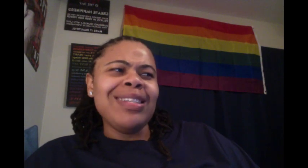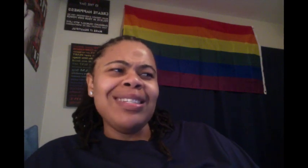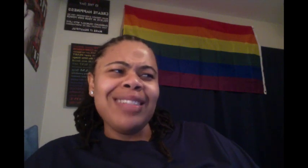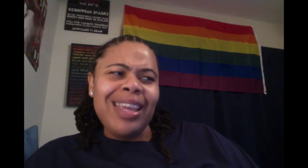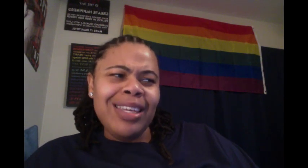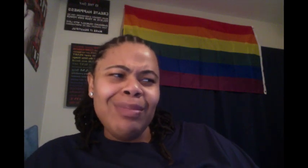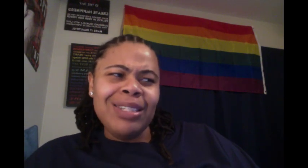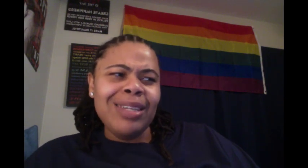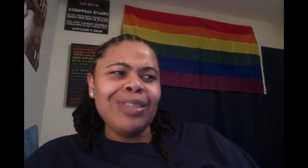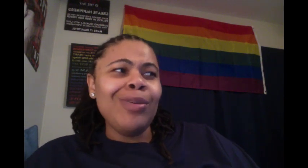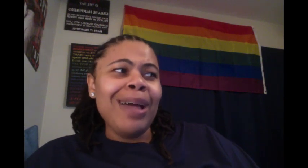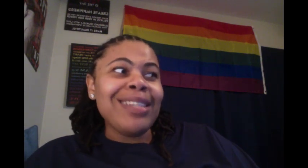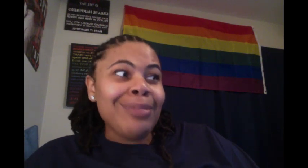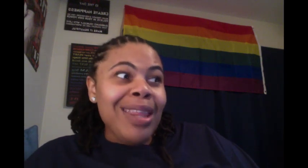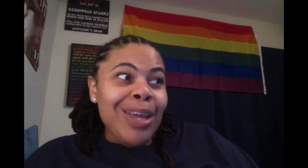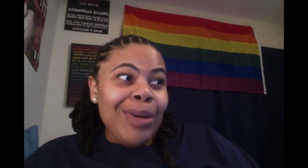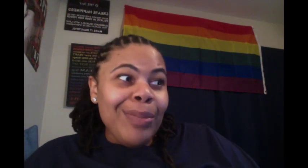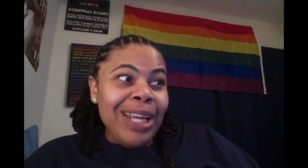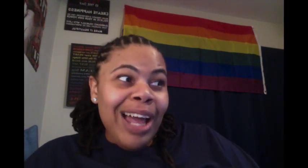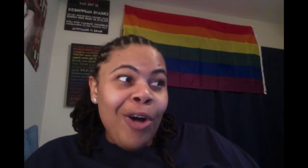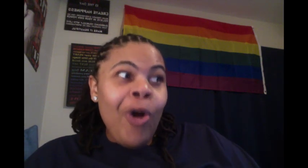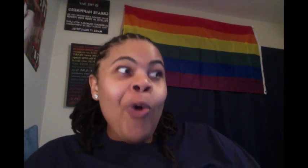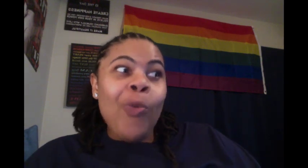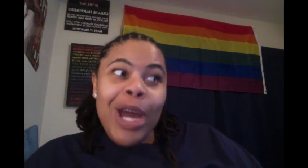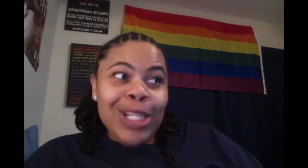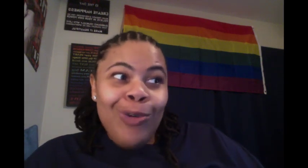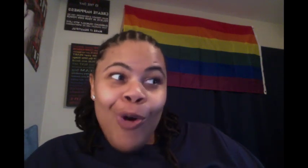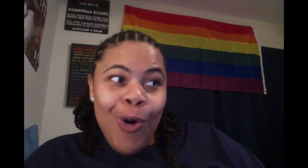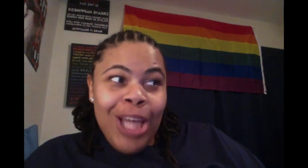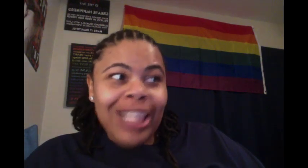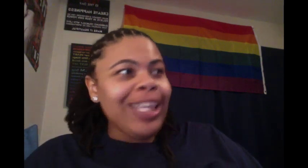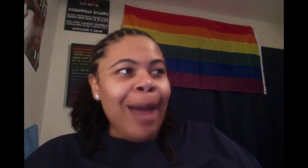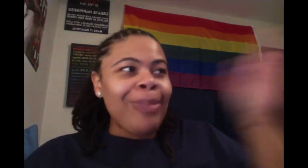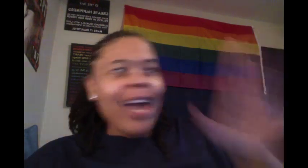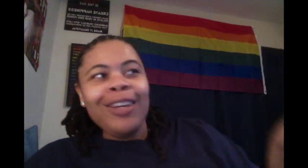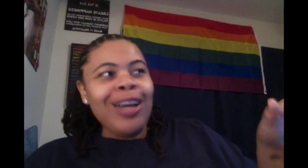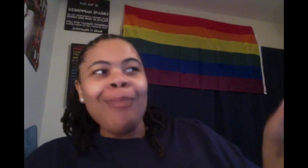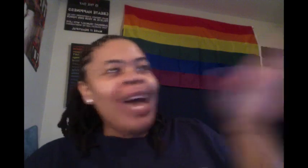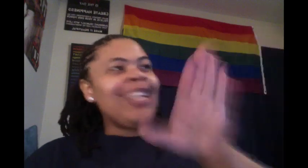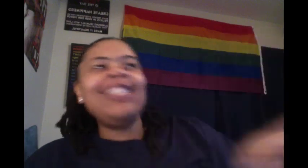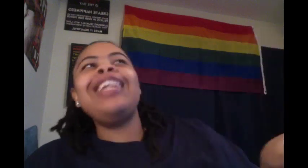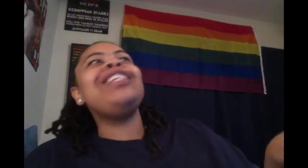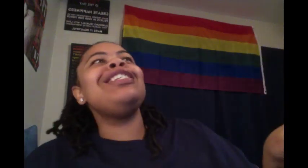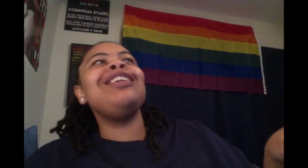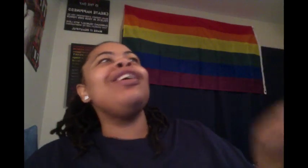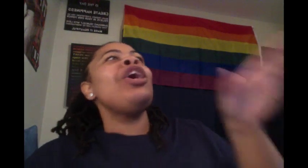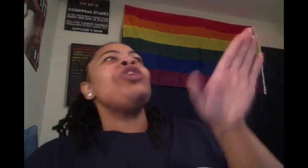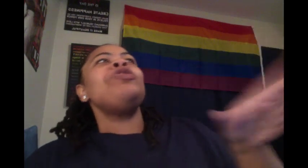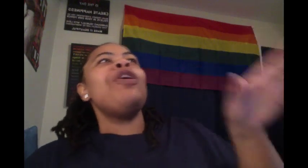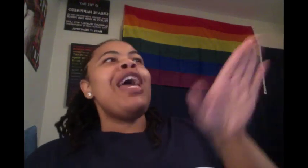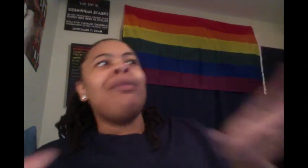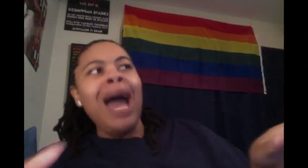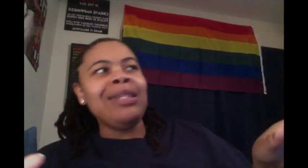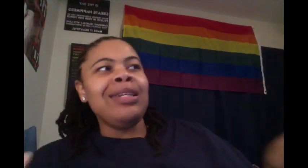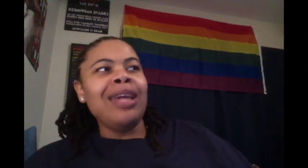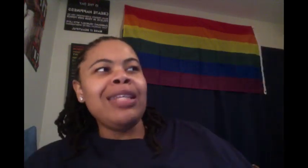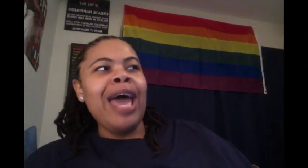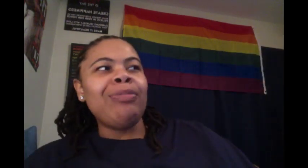to shank him or something. You about to smother him with a pillow. What is going on, Lily? I'm not, I'm not understanding this little, you know, animosity that's happening.